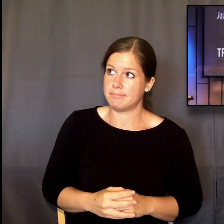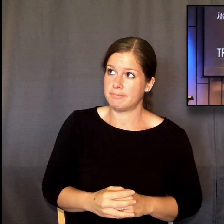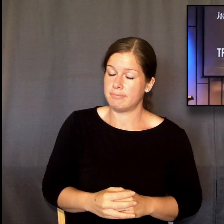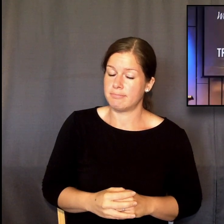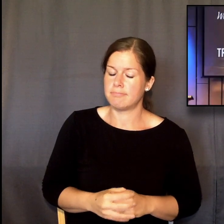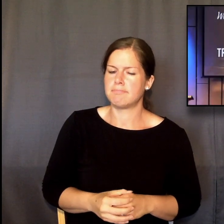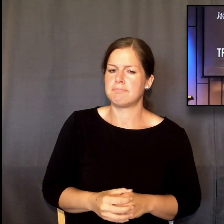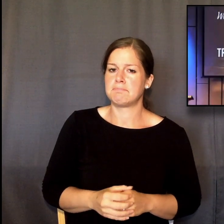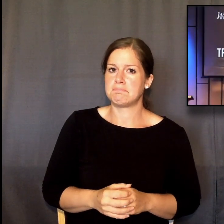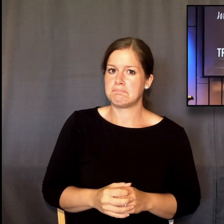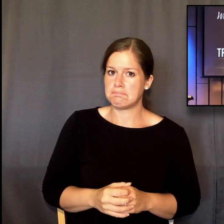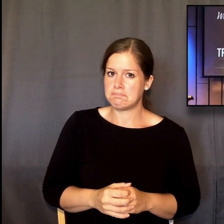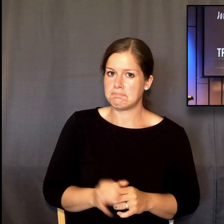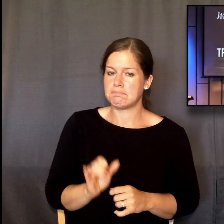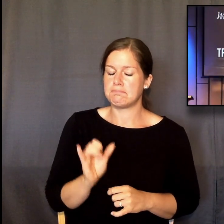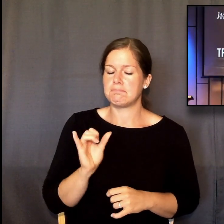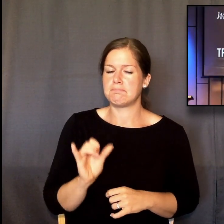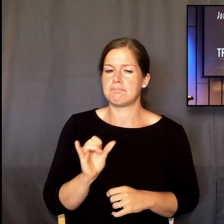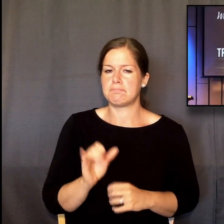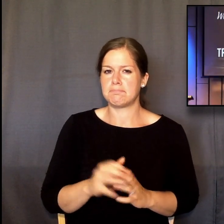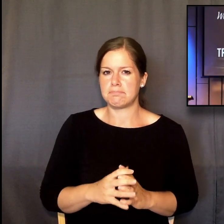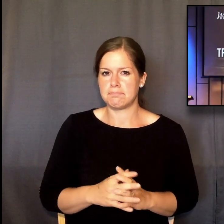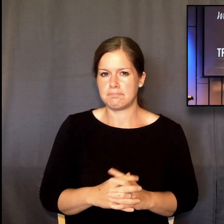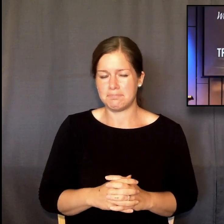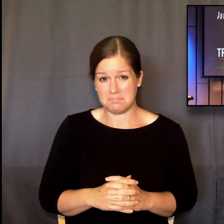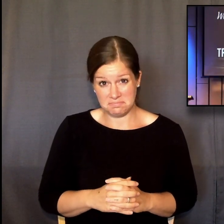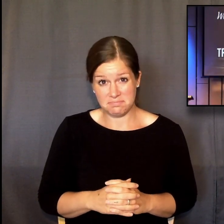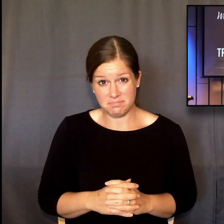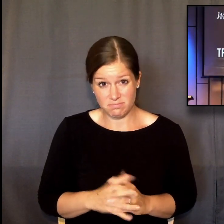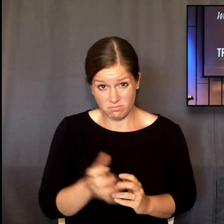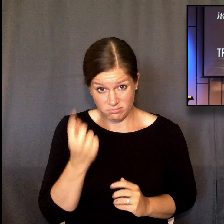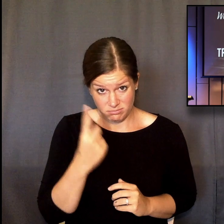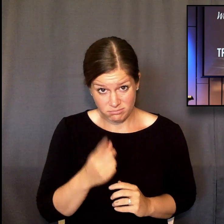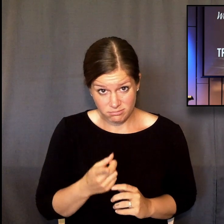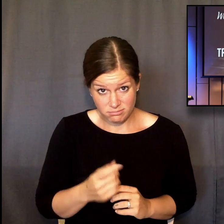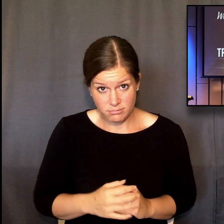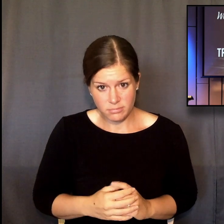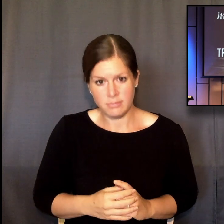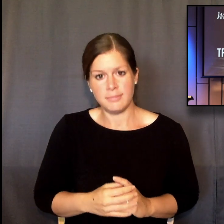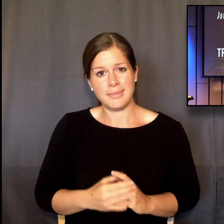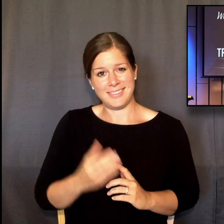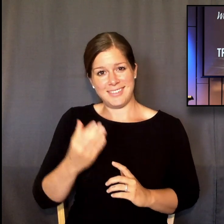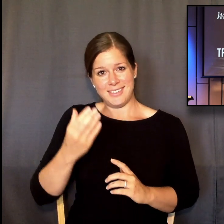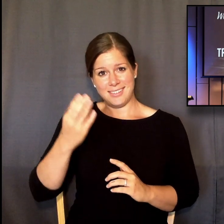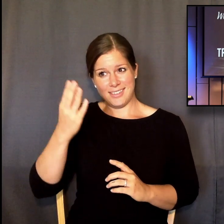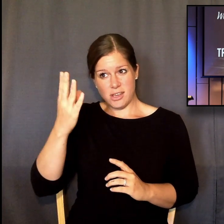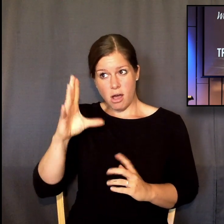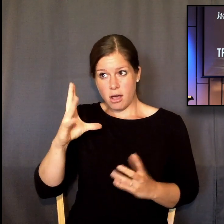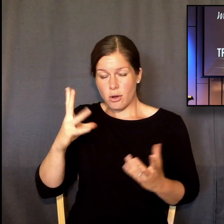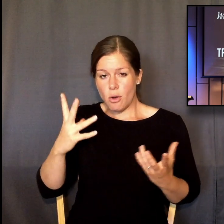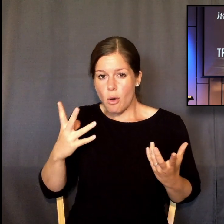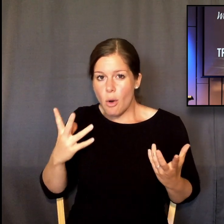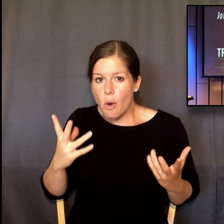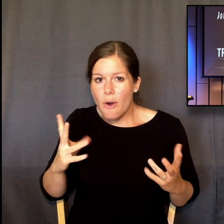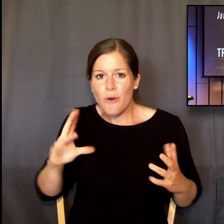Let that sink in for a second. God predestined. God determined the outcome beforehand.